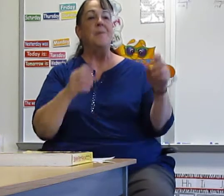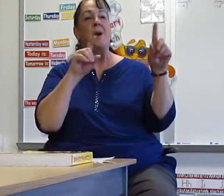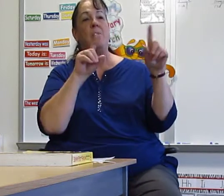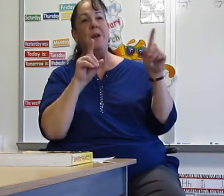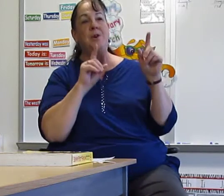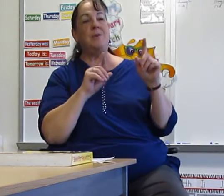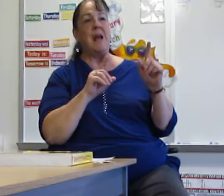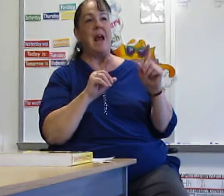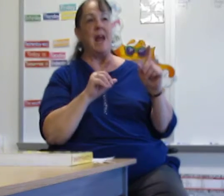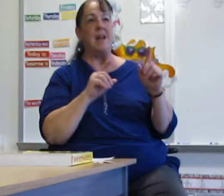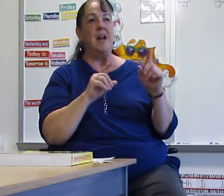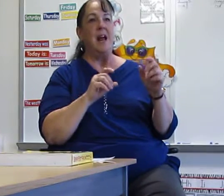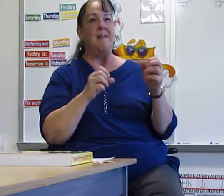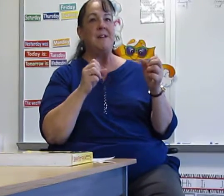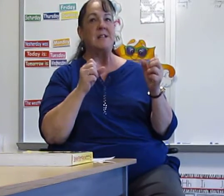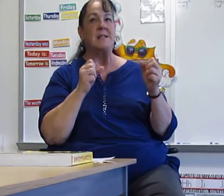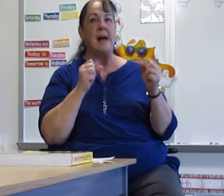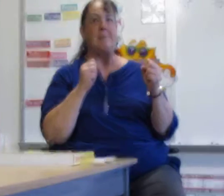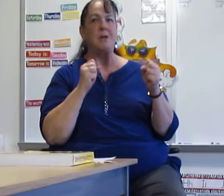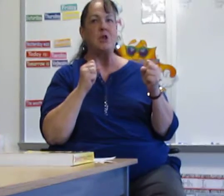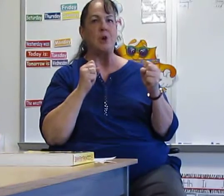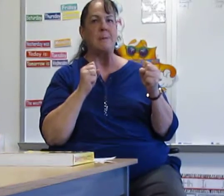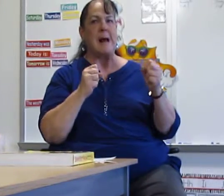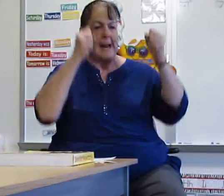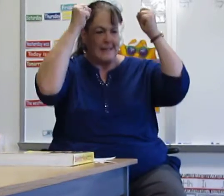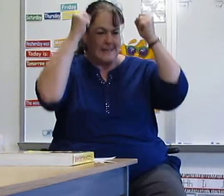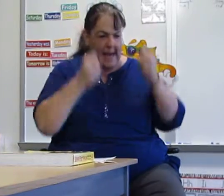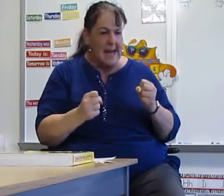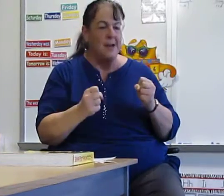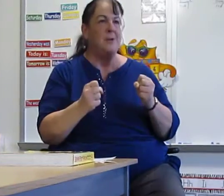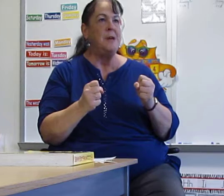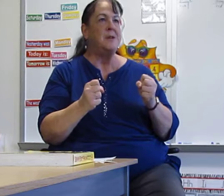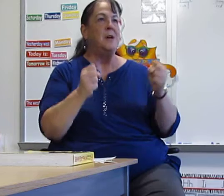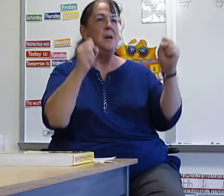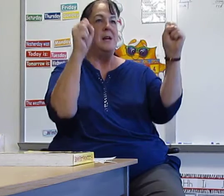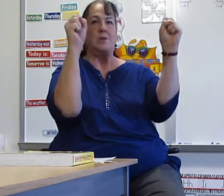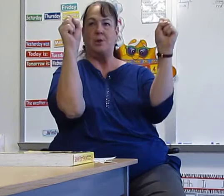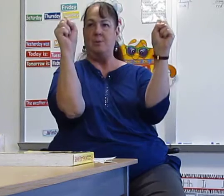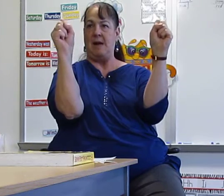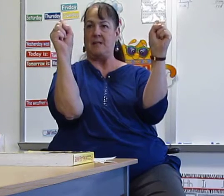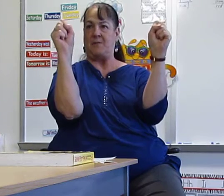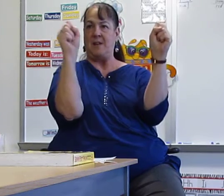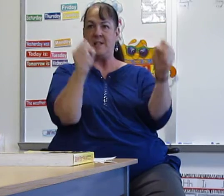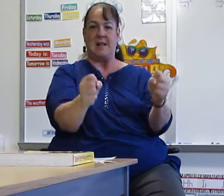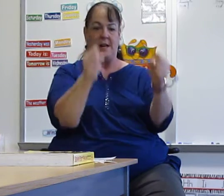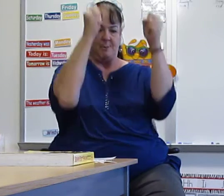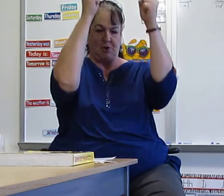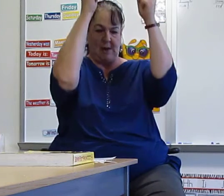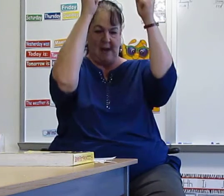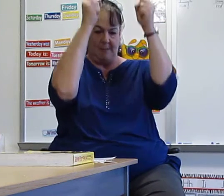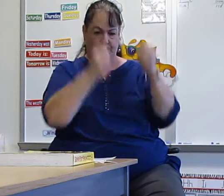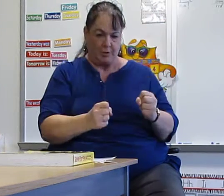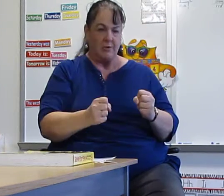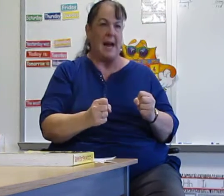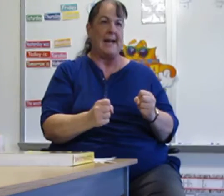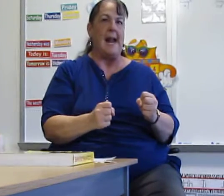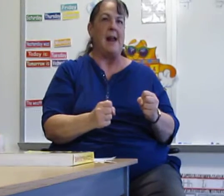When you do can, if it's, I'm determined I can do it, it's two S fists that come straight down. I can.